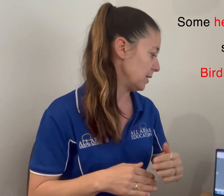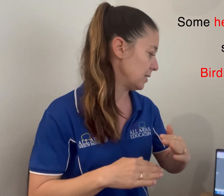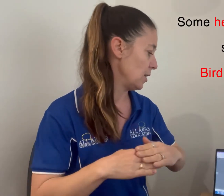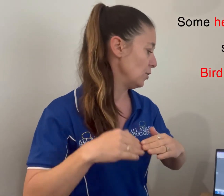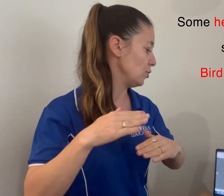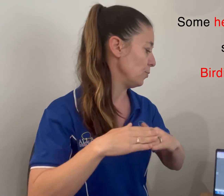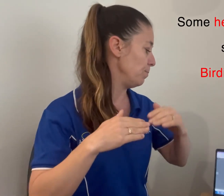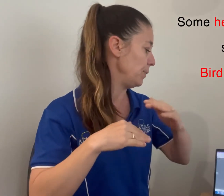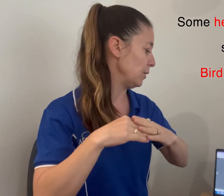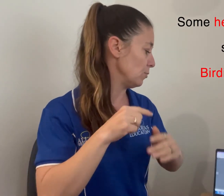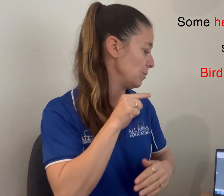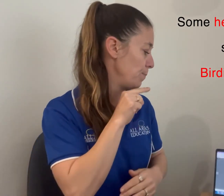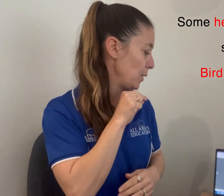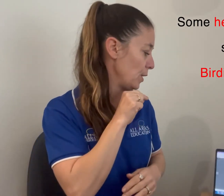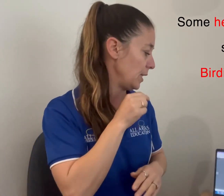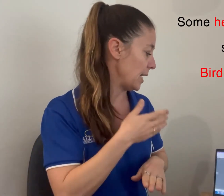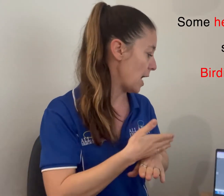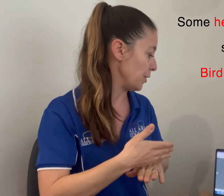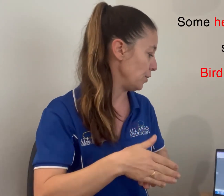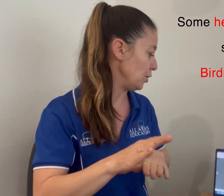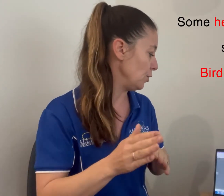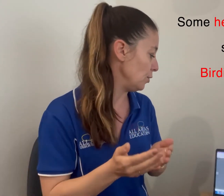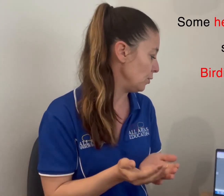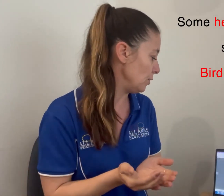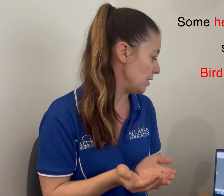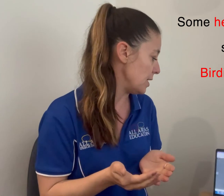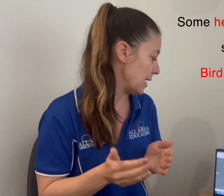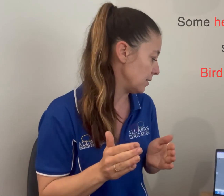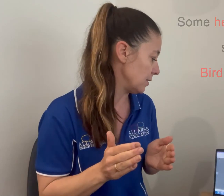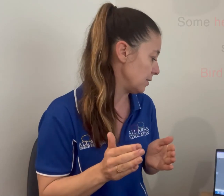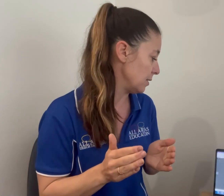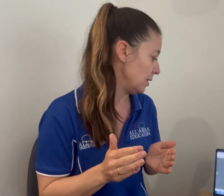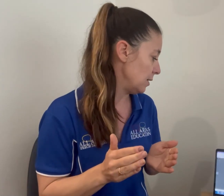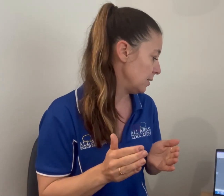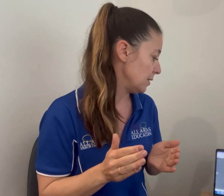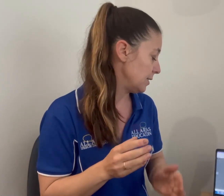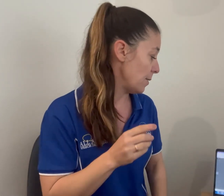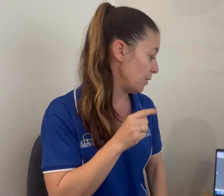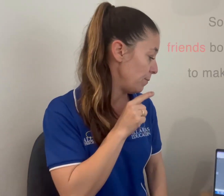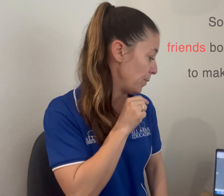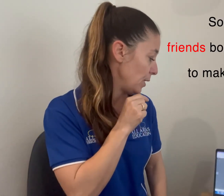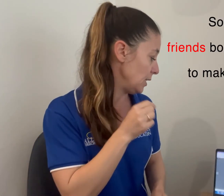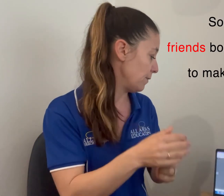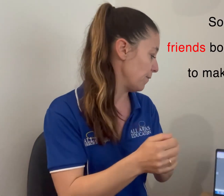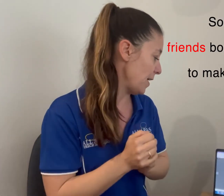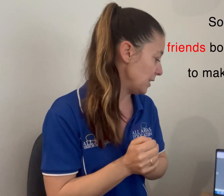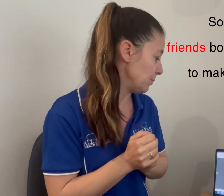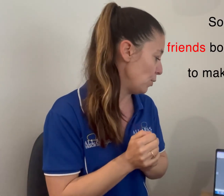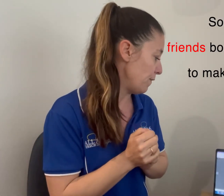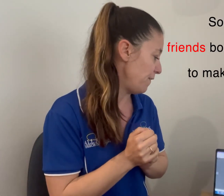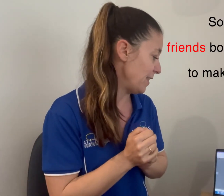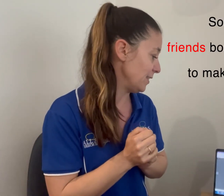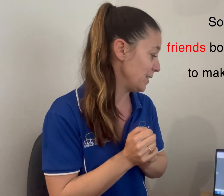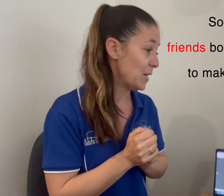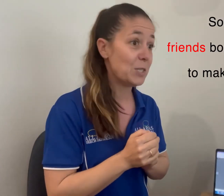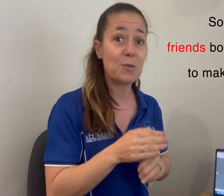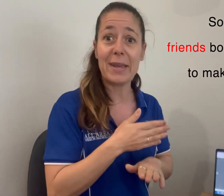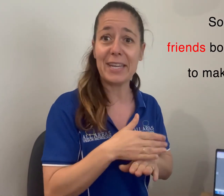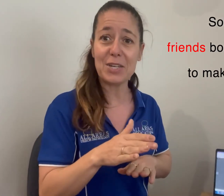to build Birdie a new nest. Some of Birdie's friends bought feathers to make a new